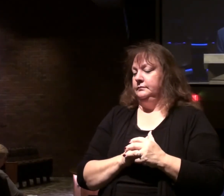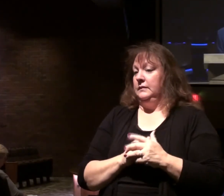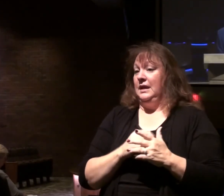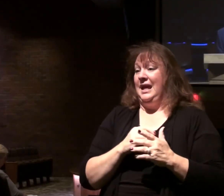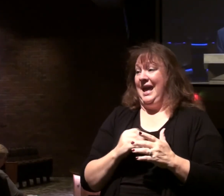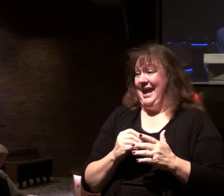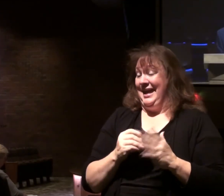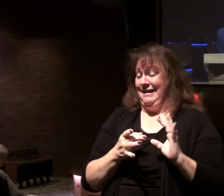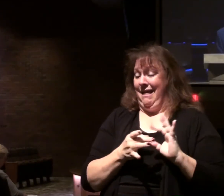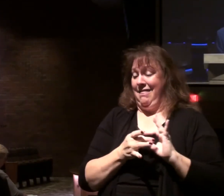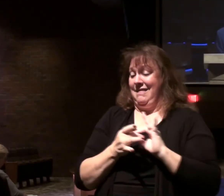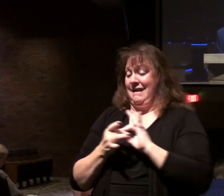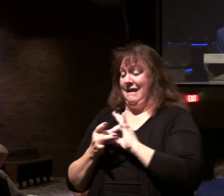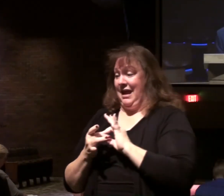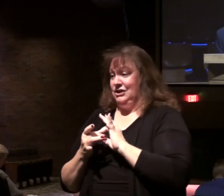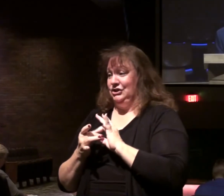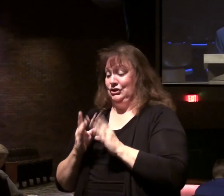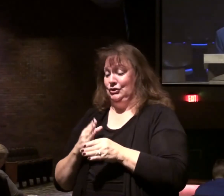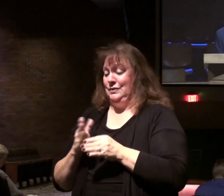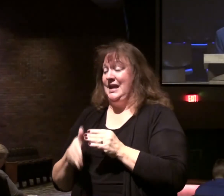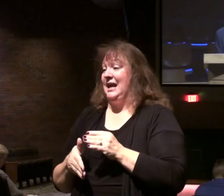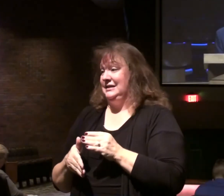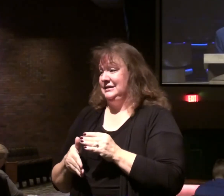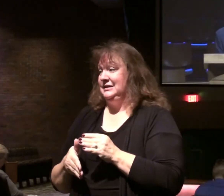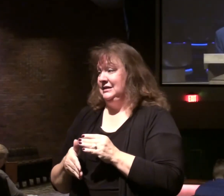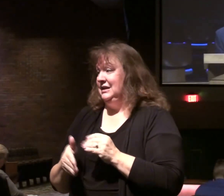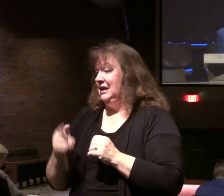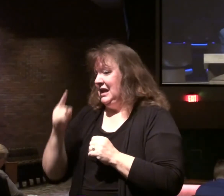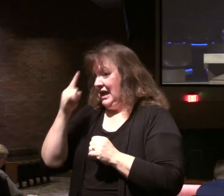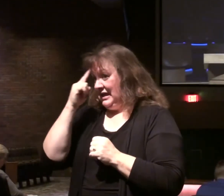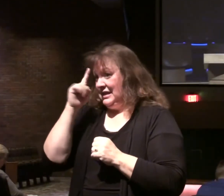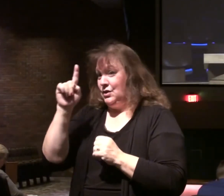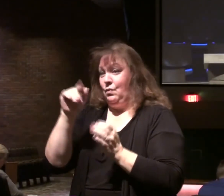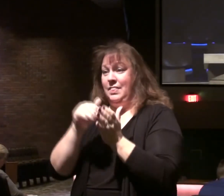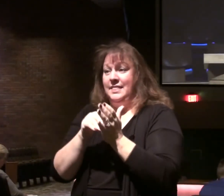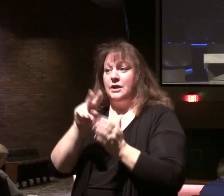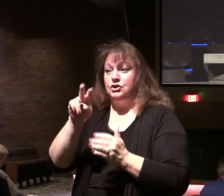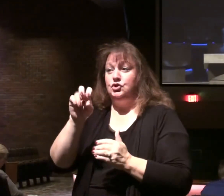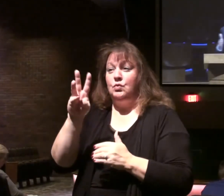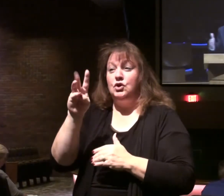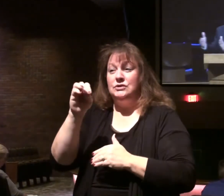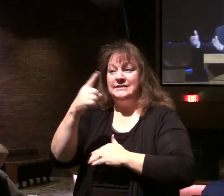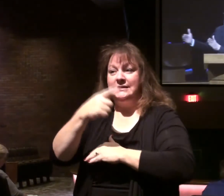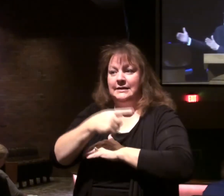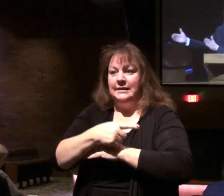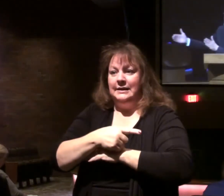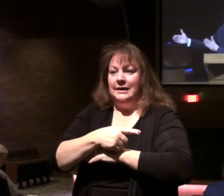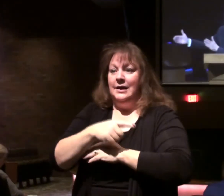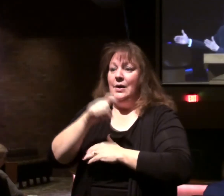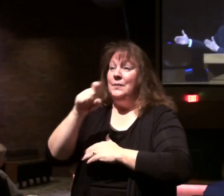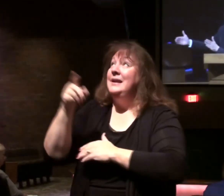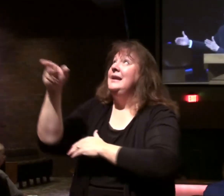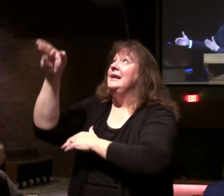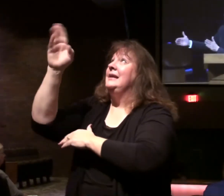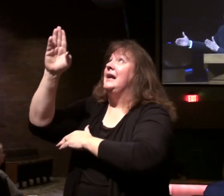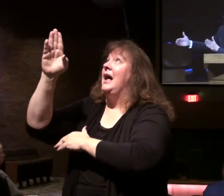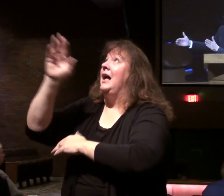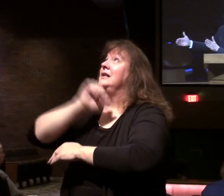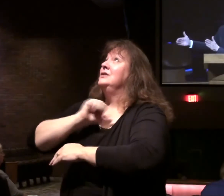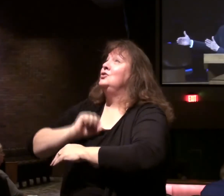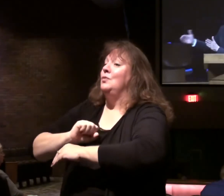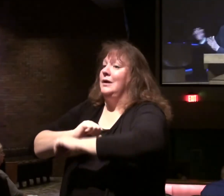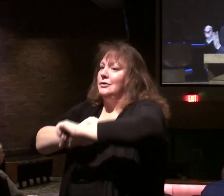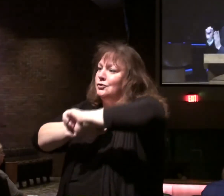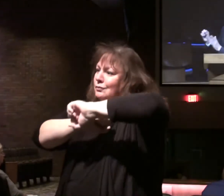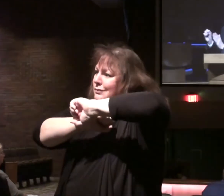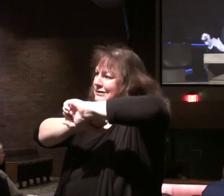with the close connection of the end. Here, I think the 1260 days. And that's why they need God's supernatural protection.